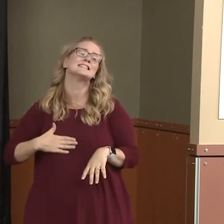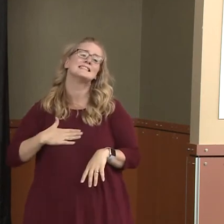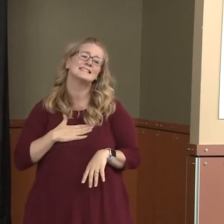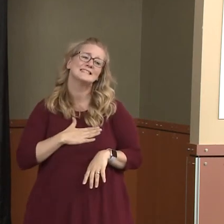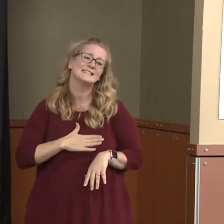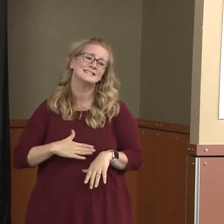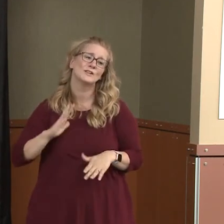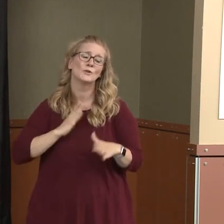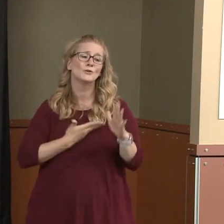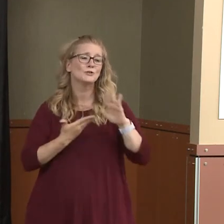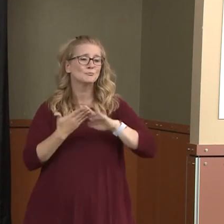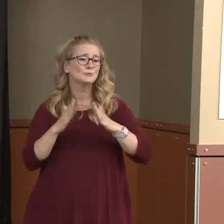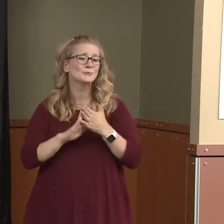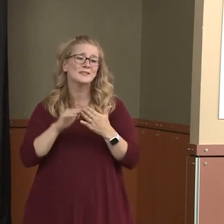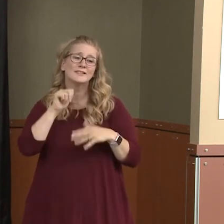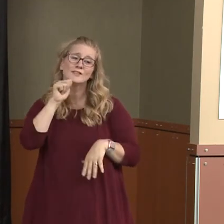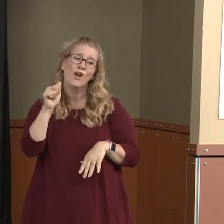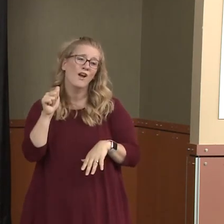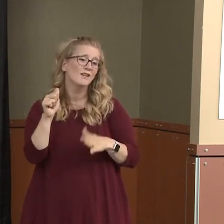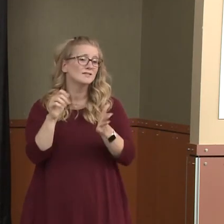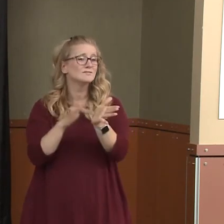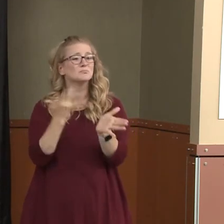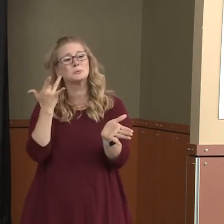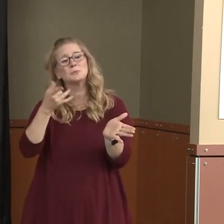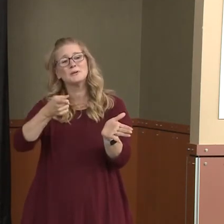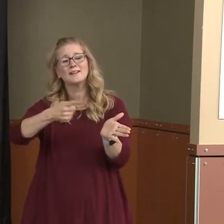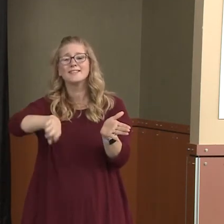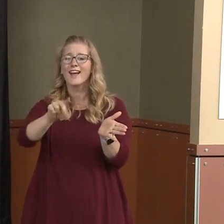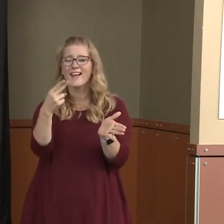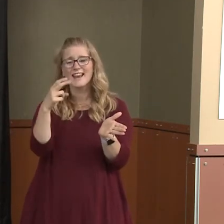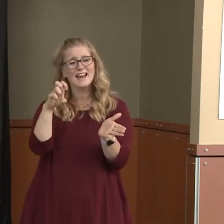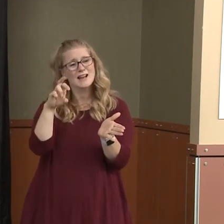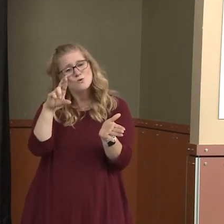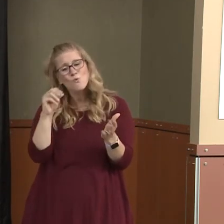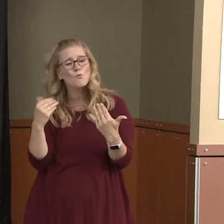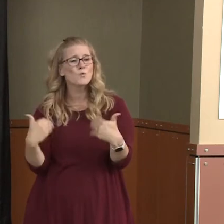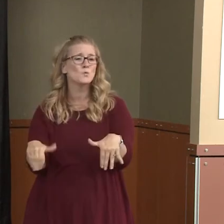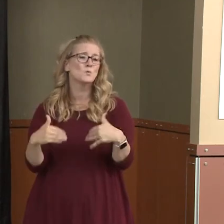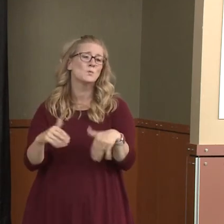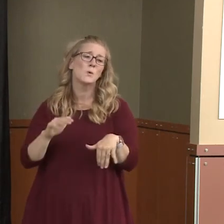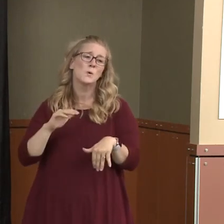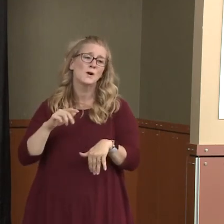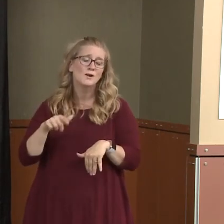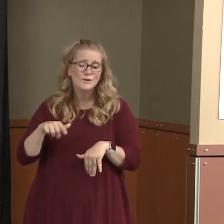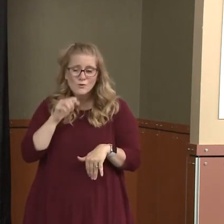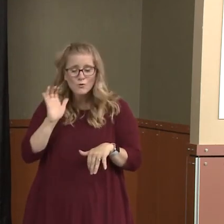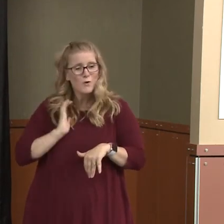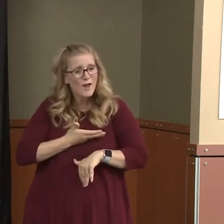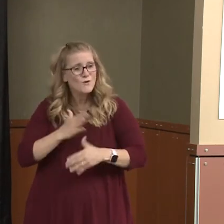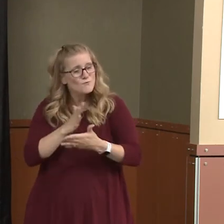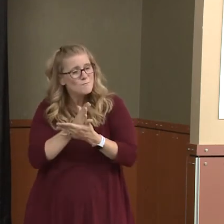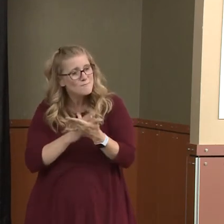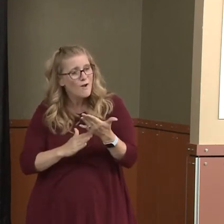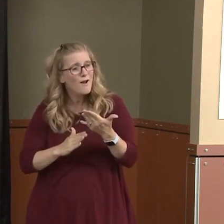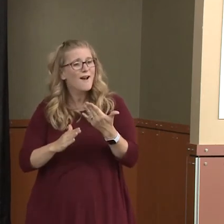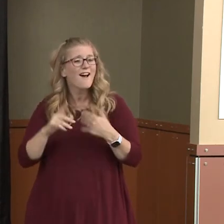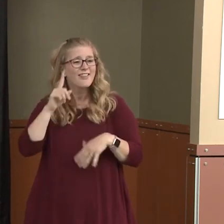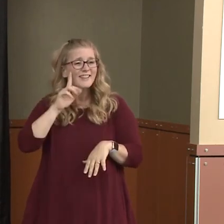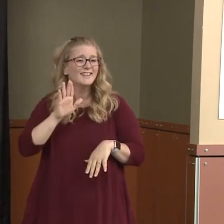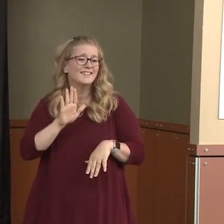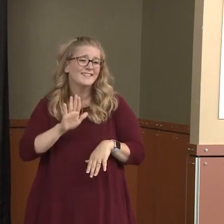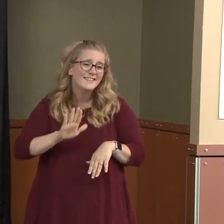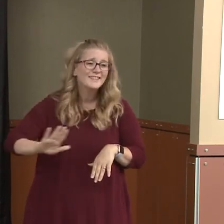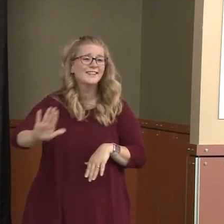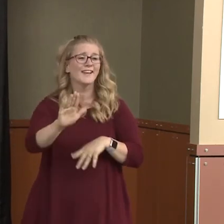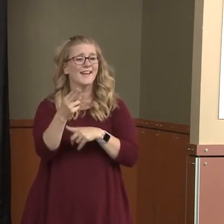these heroic people as an excuse to not do our part. I think their heroism should be a cause for